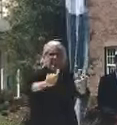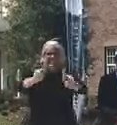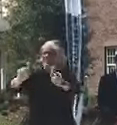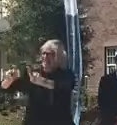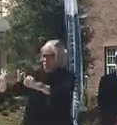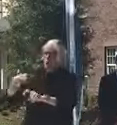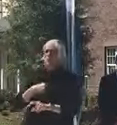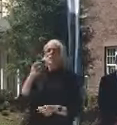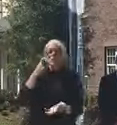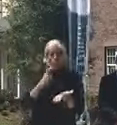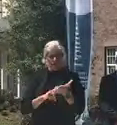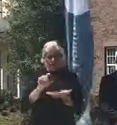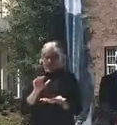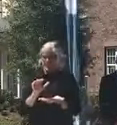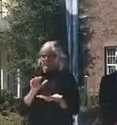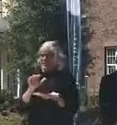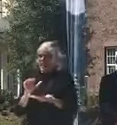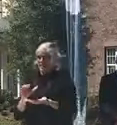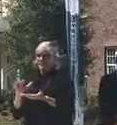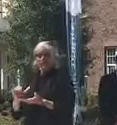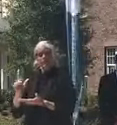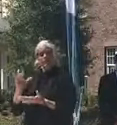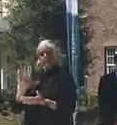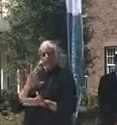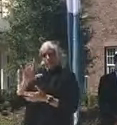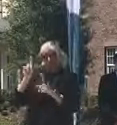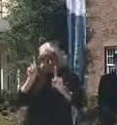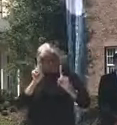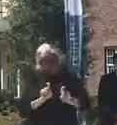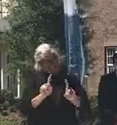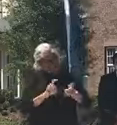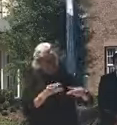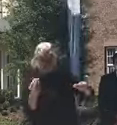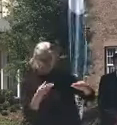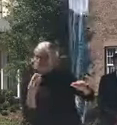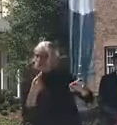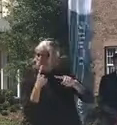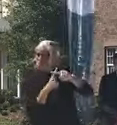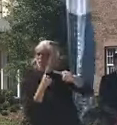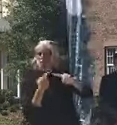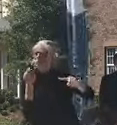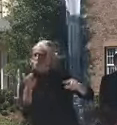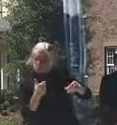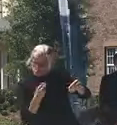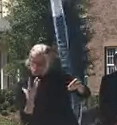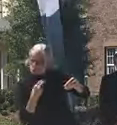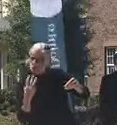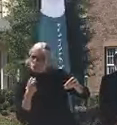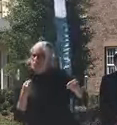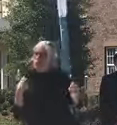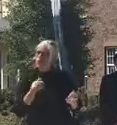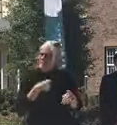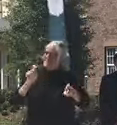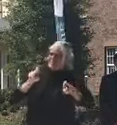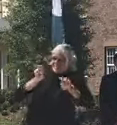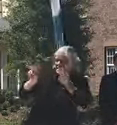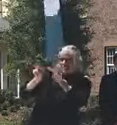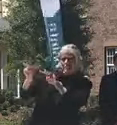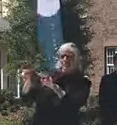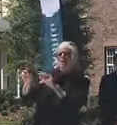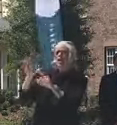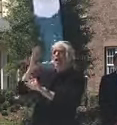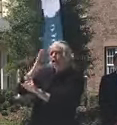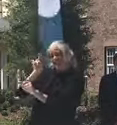people that test are testing positive. We're starting to test really in the last few weeks. We've been testing more people who are asymptomatic.